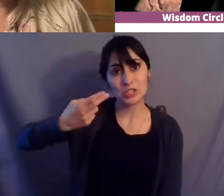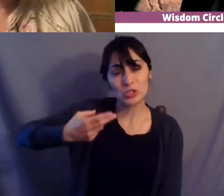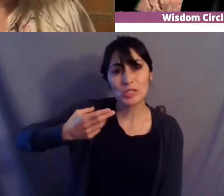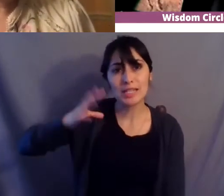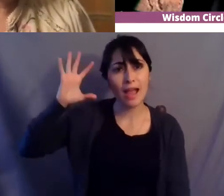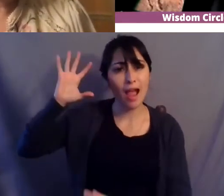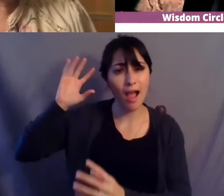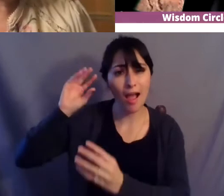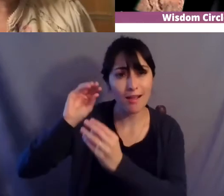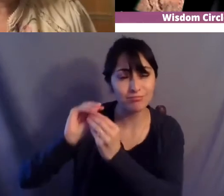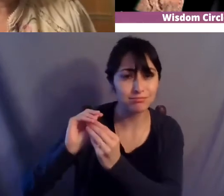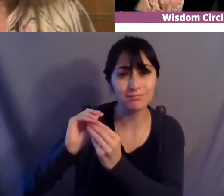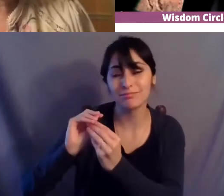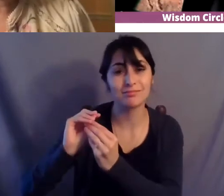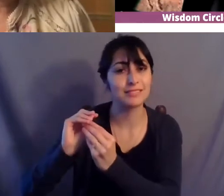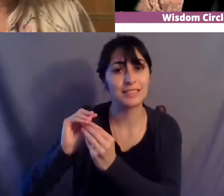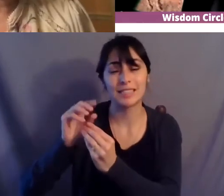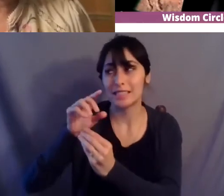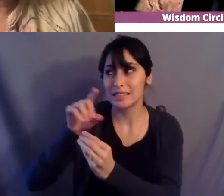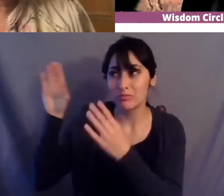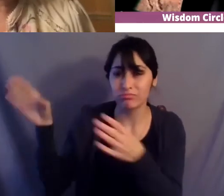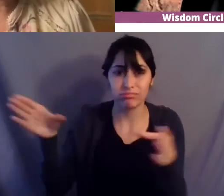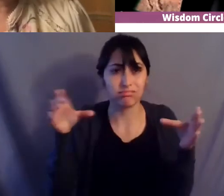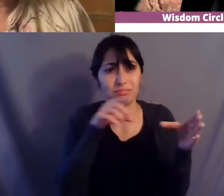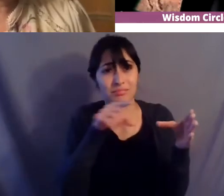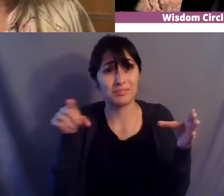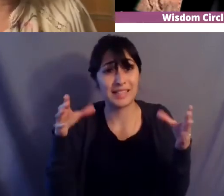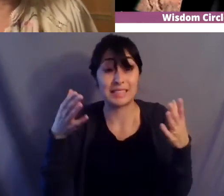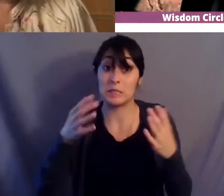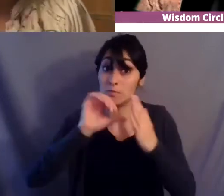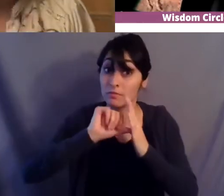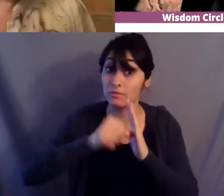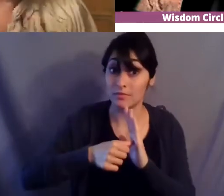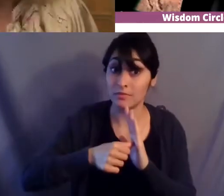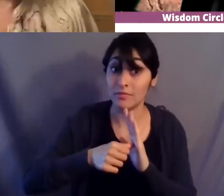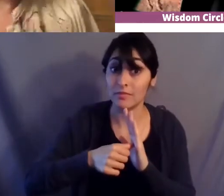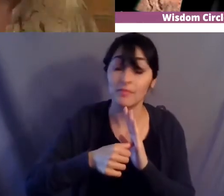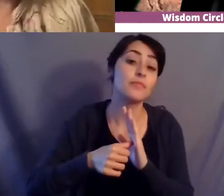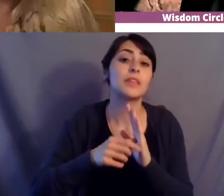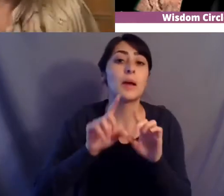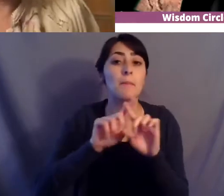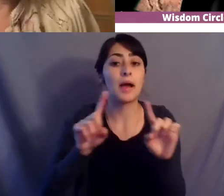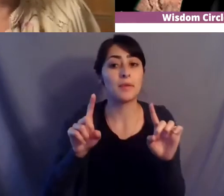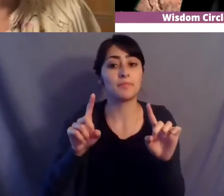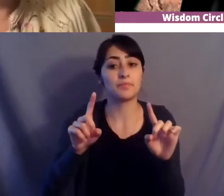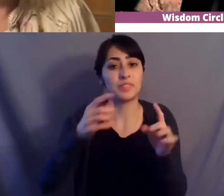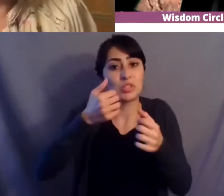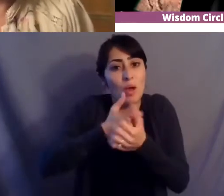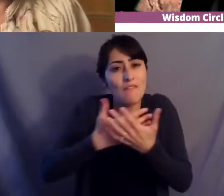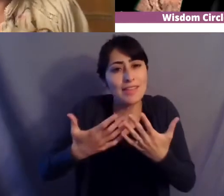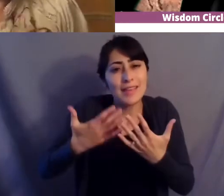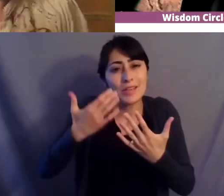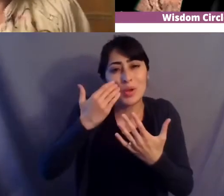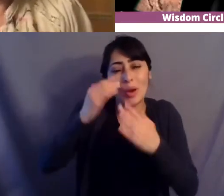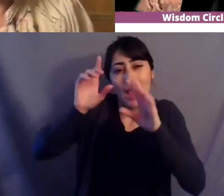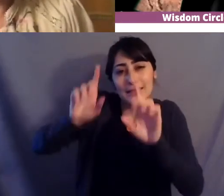very um you know it's kind of distinctive but in a way like everything that was tested out that